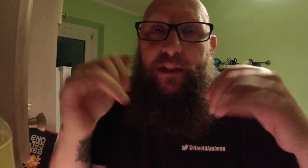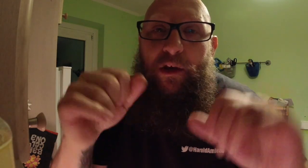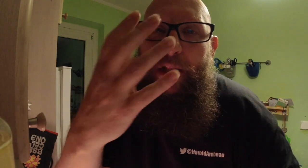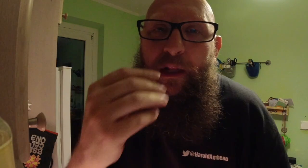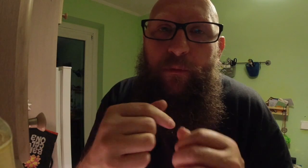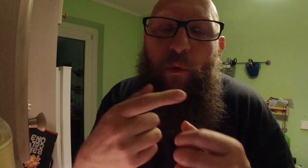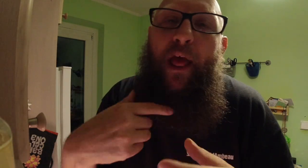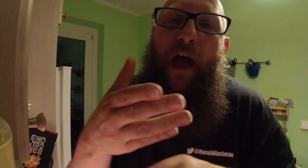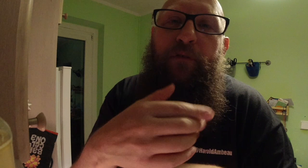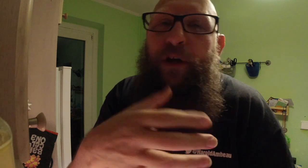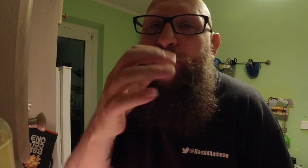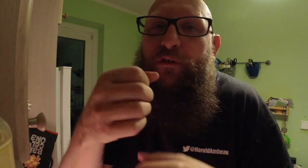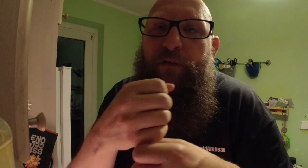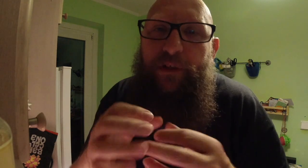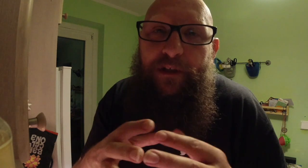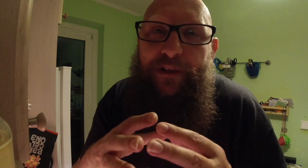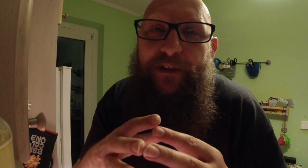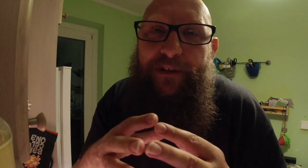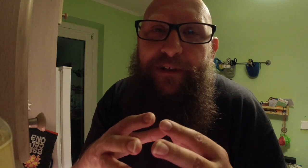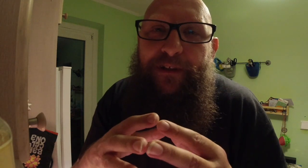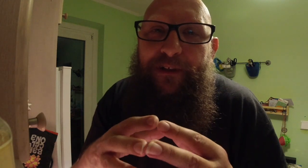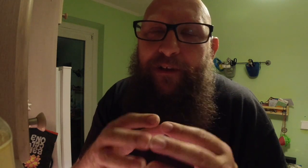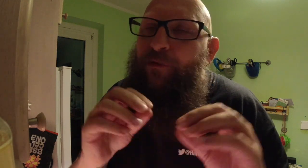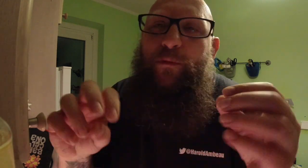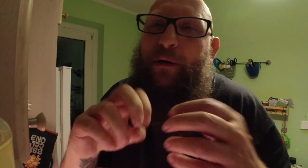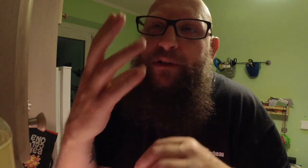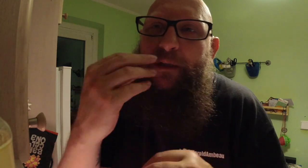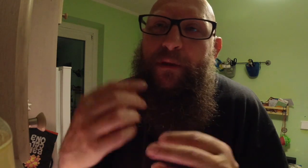still can't sleep. gonna average when coffee. I feel probably sleeping.